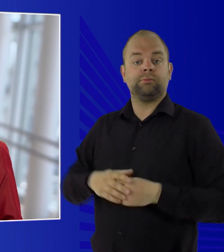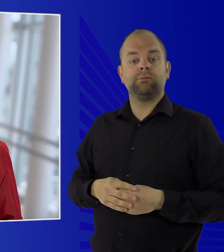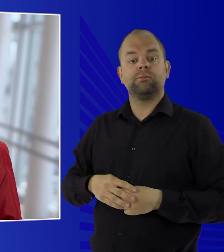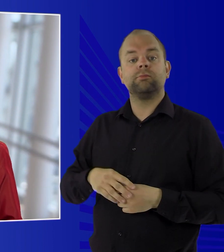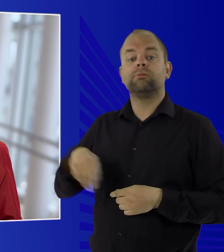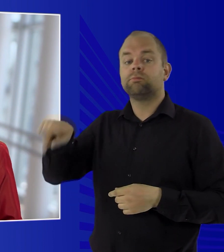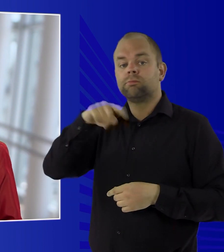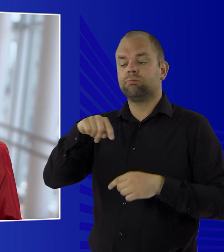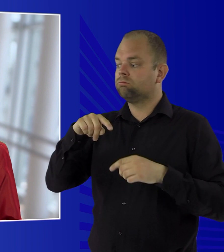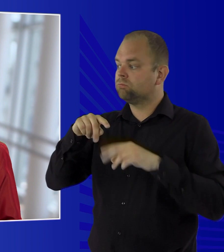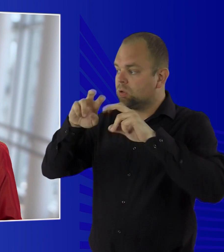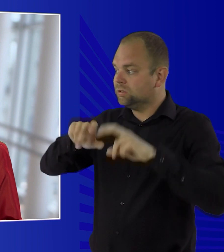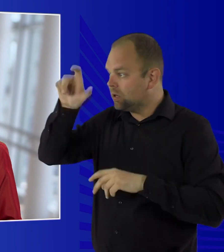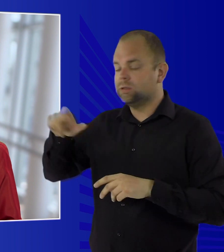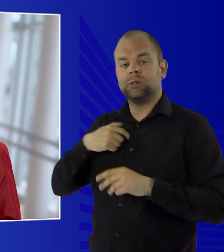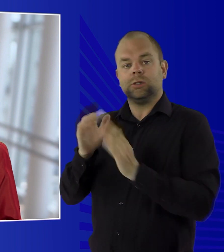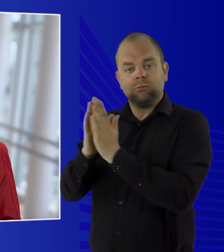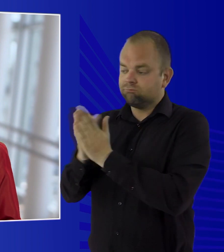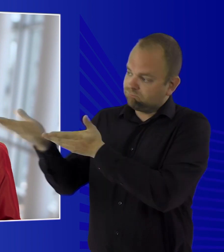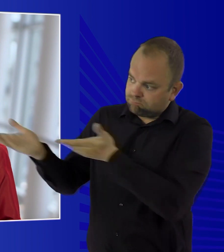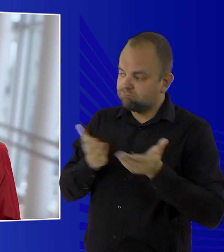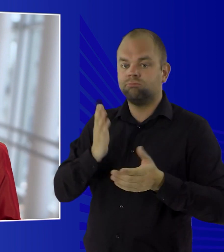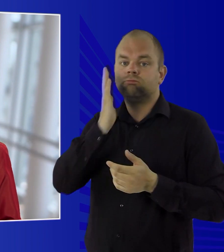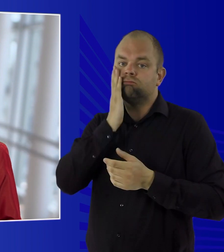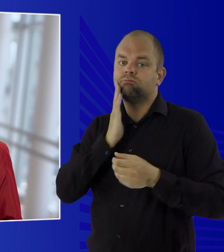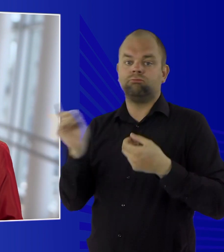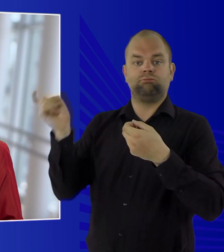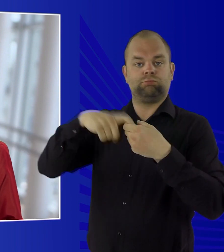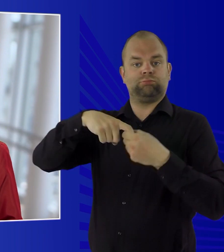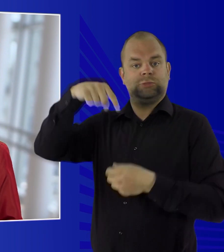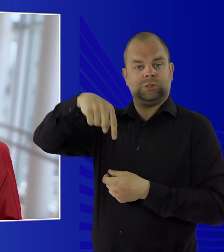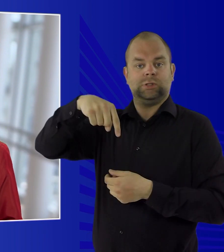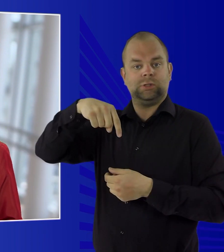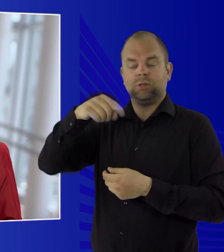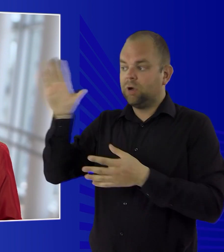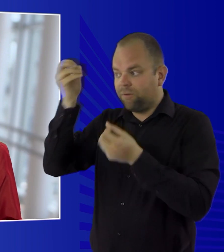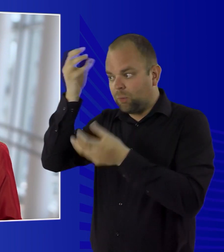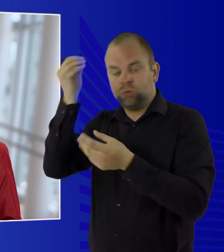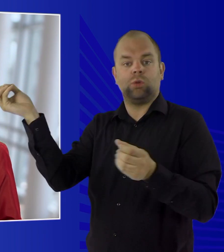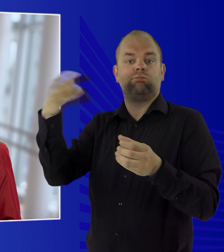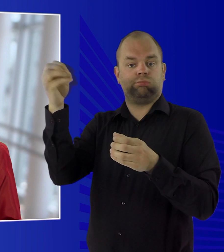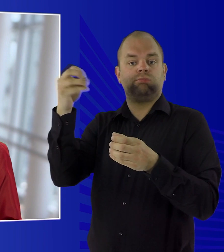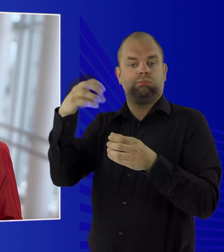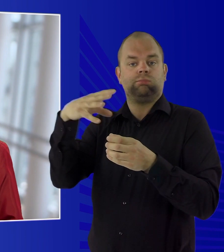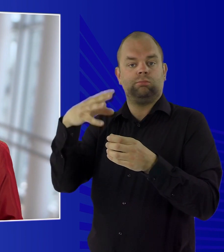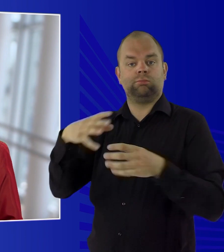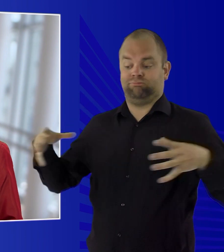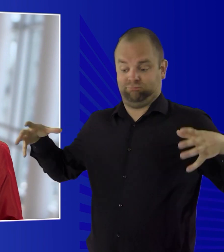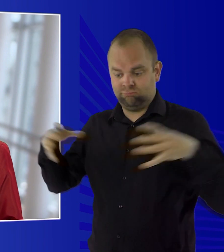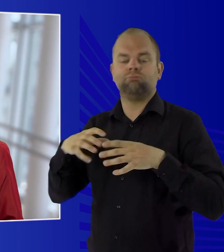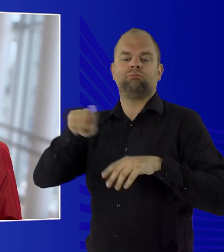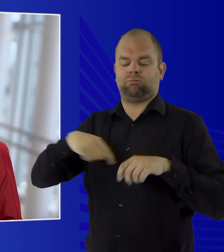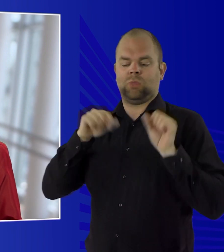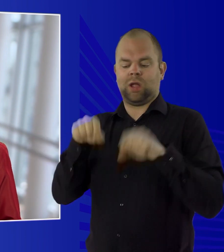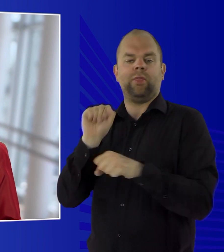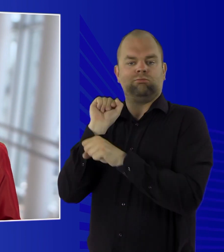And I invite all researchers to take up our offer and to join the European Data Platform. Together